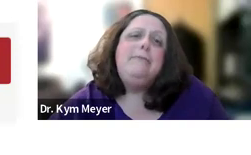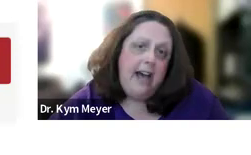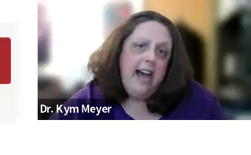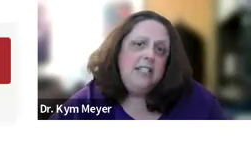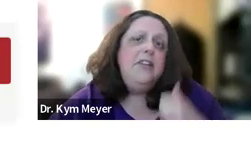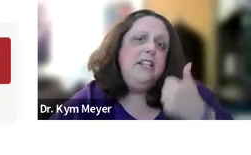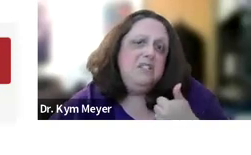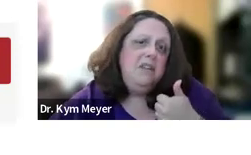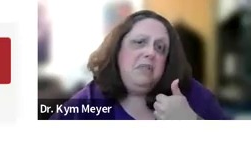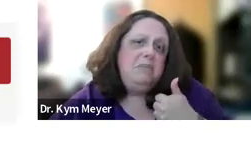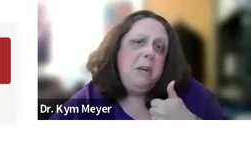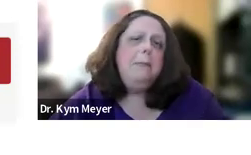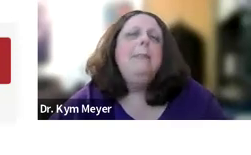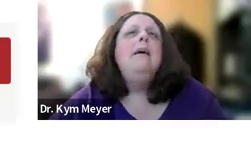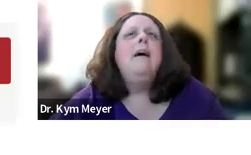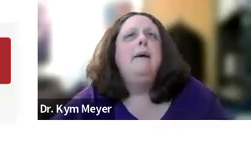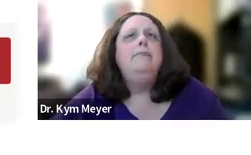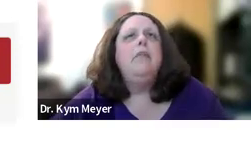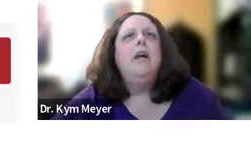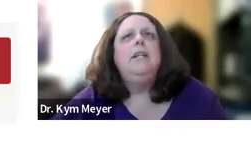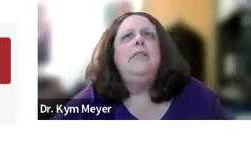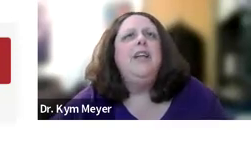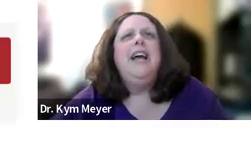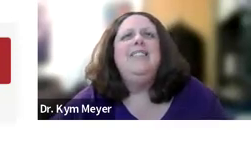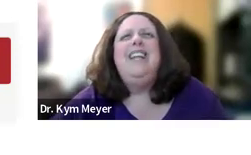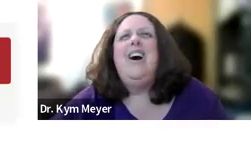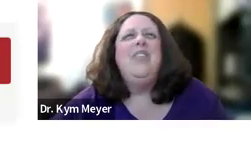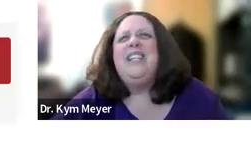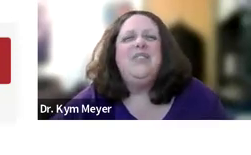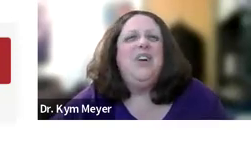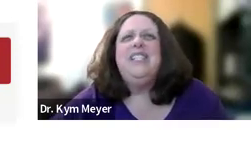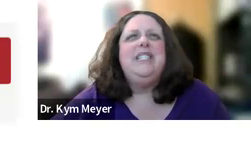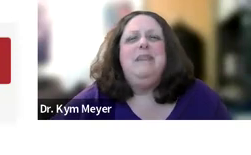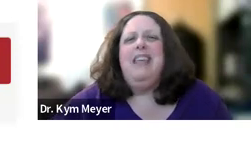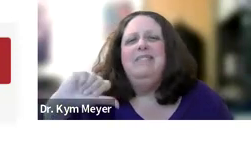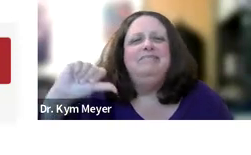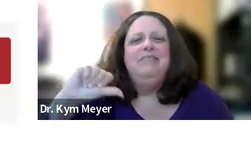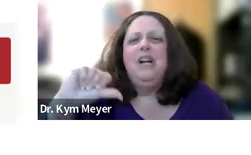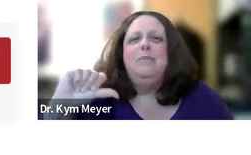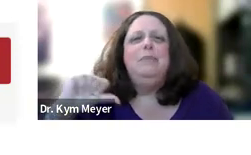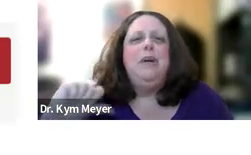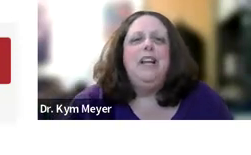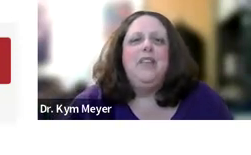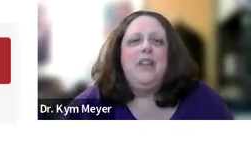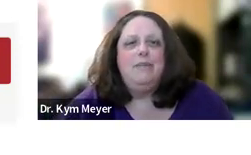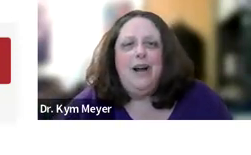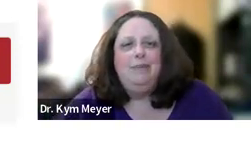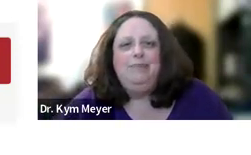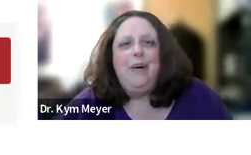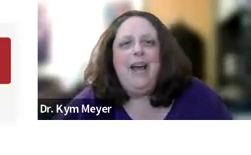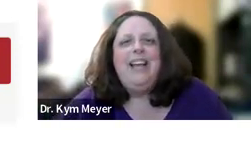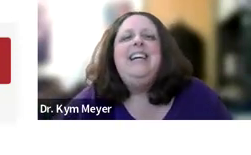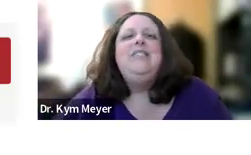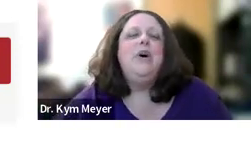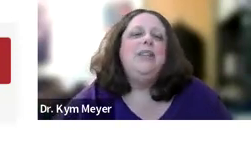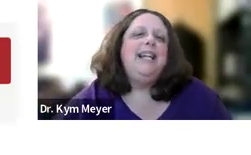Is it a fact? If it is, give me thumbs up. Um, if you're like, no, that's false. It's a myth. We're gonna, we're gonna give it a thumbs down.